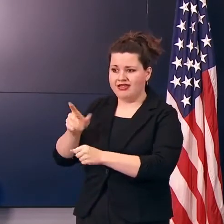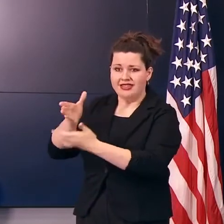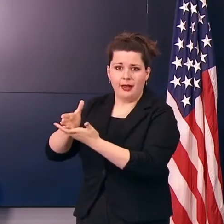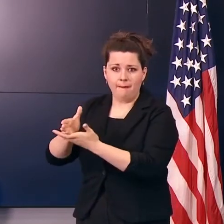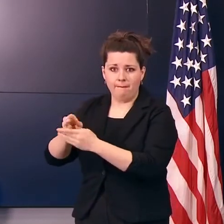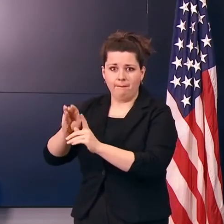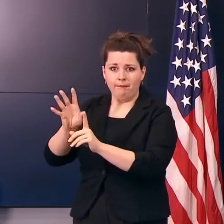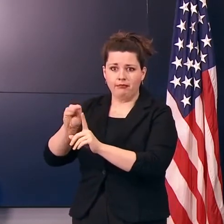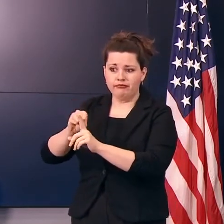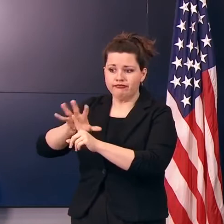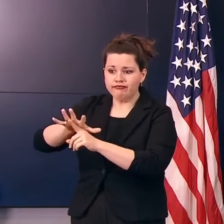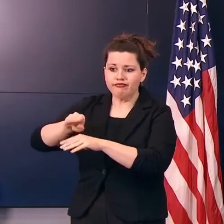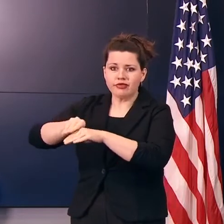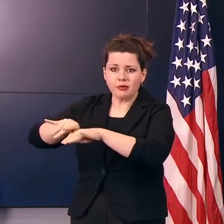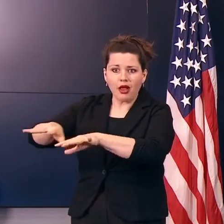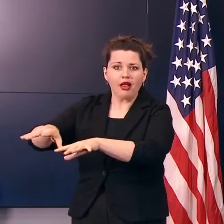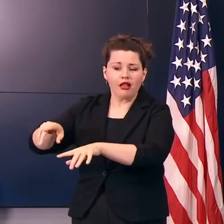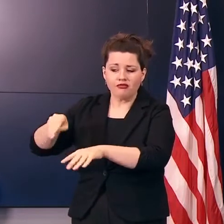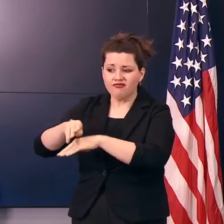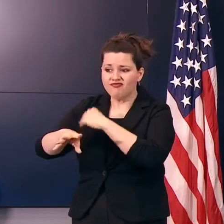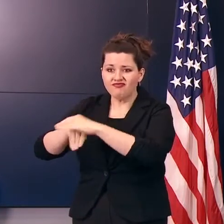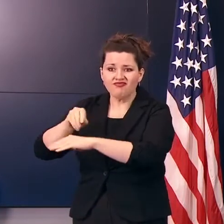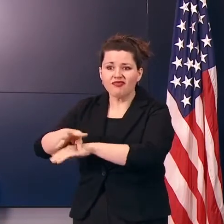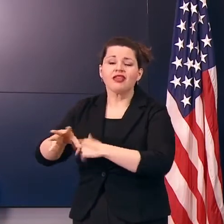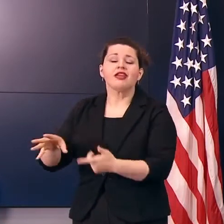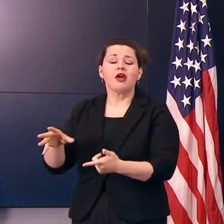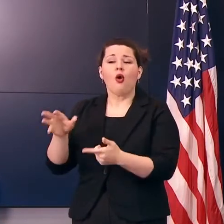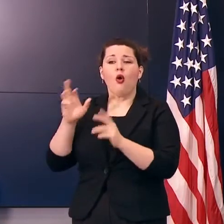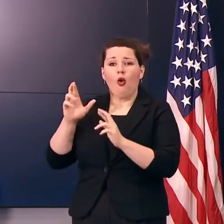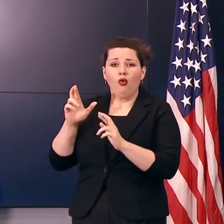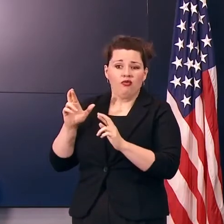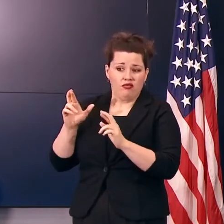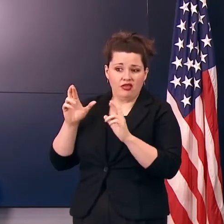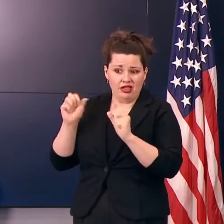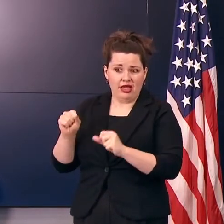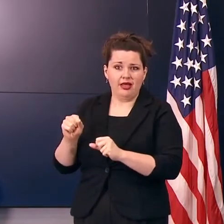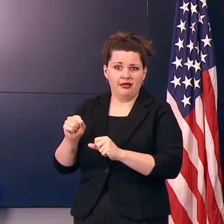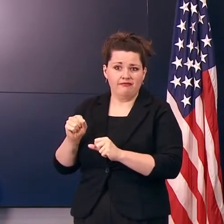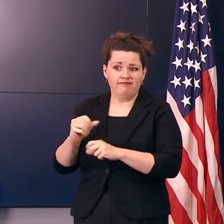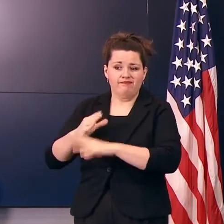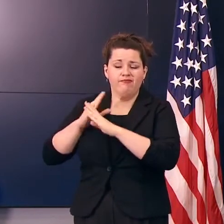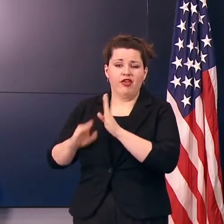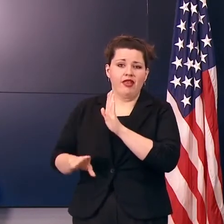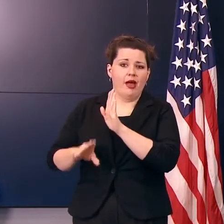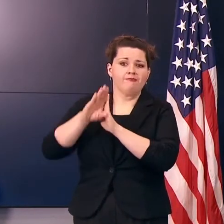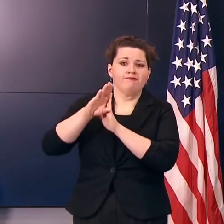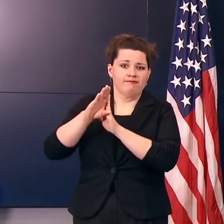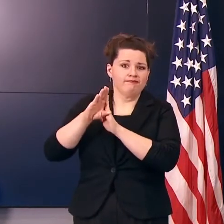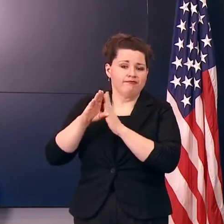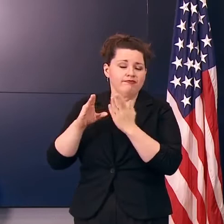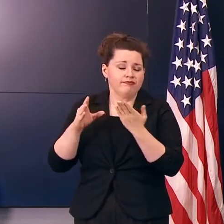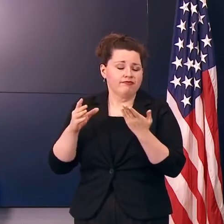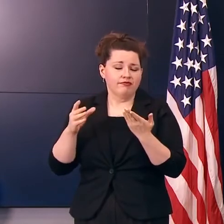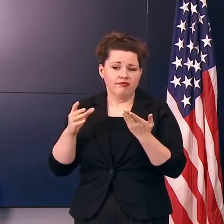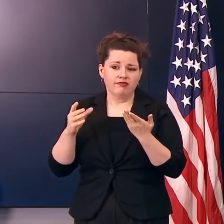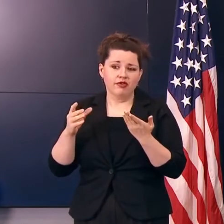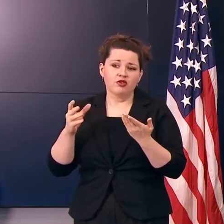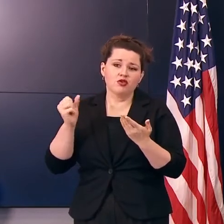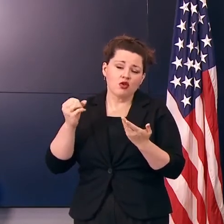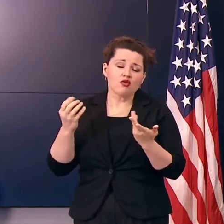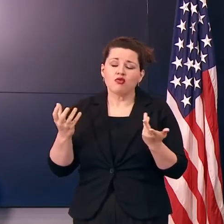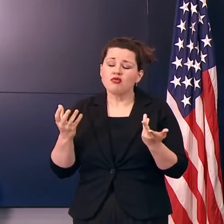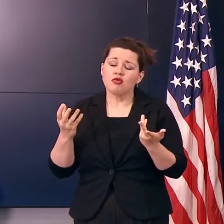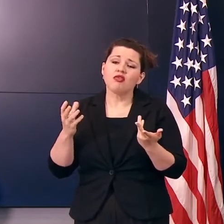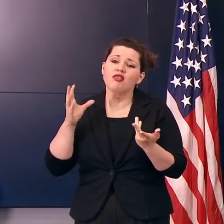later, we can prevent, hopefully, some of the significant peaks that we're seeing with the breakout. So,